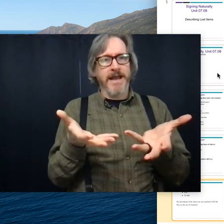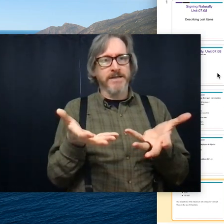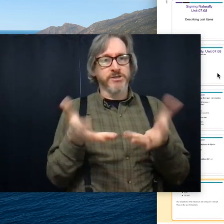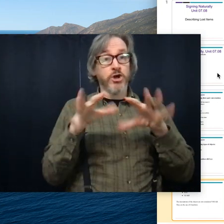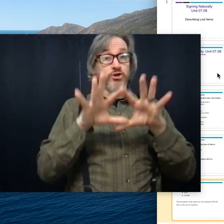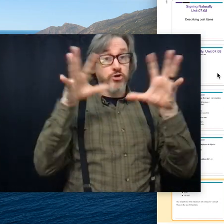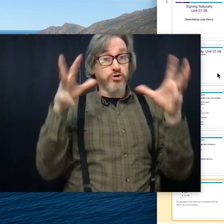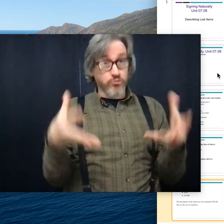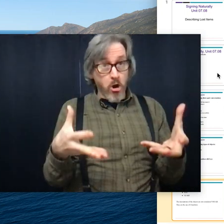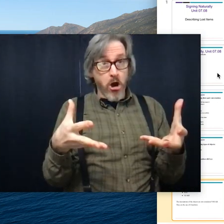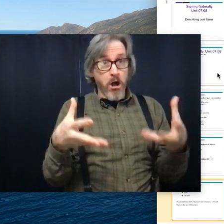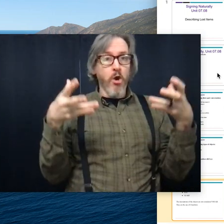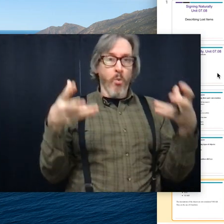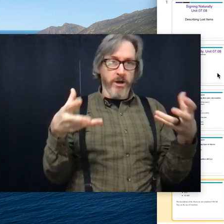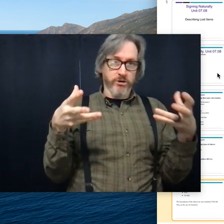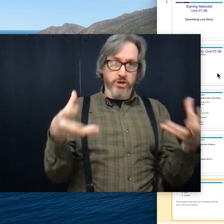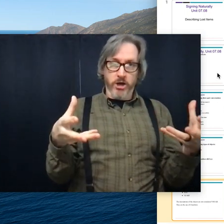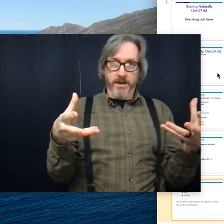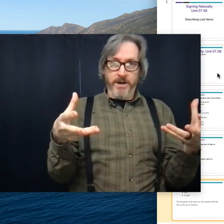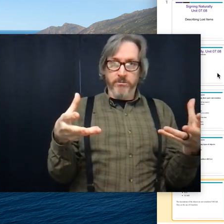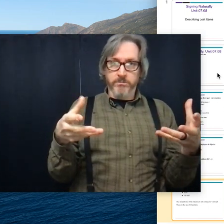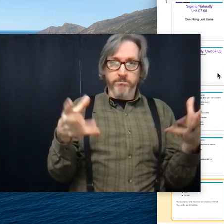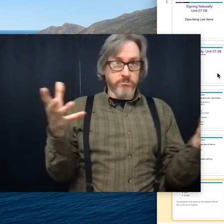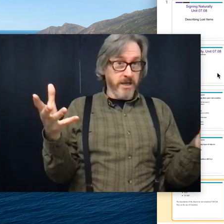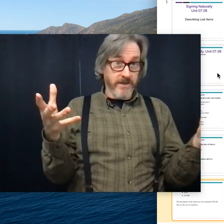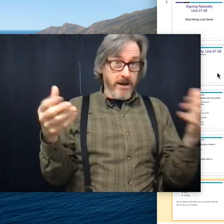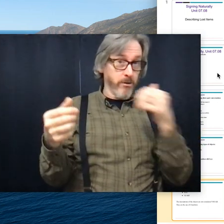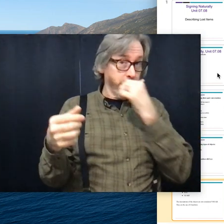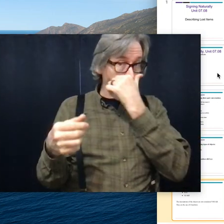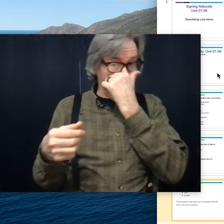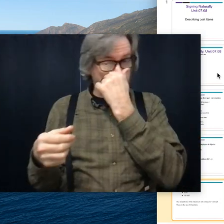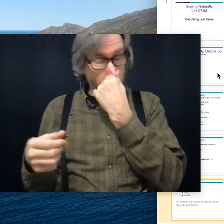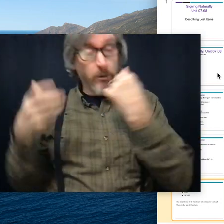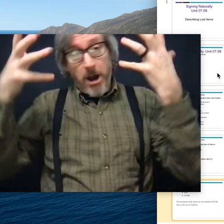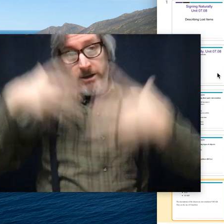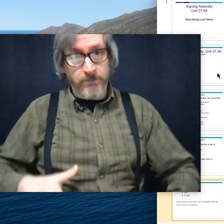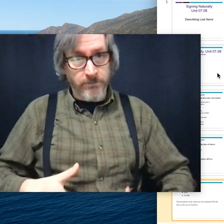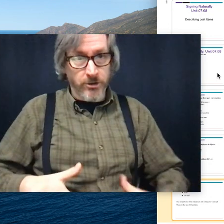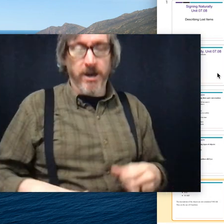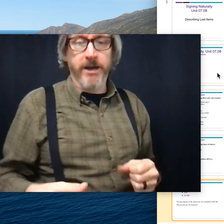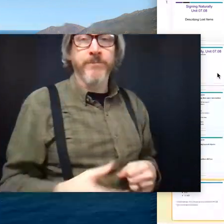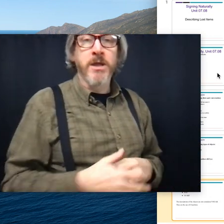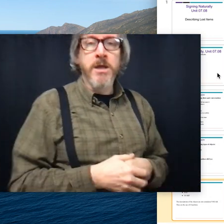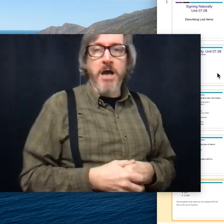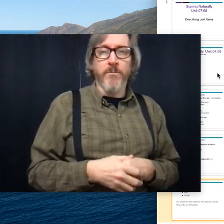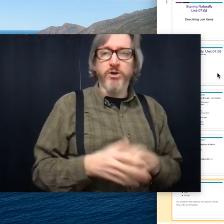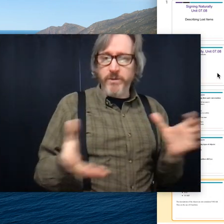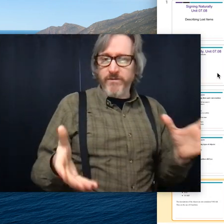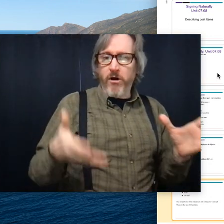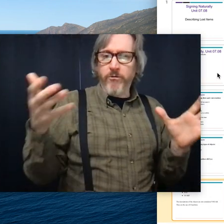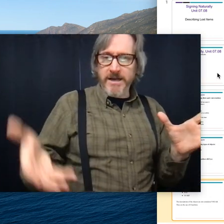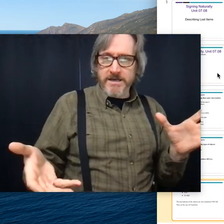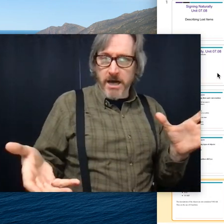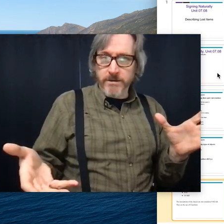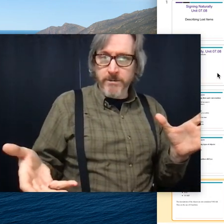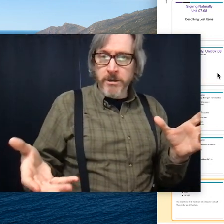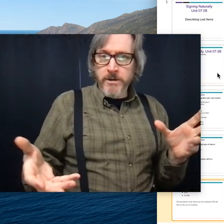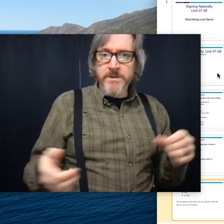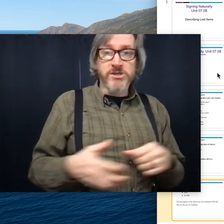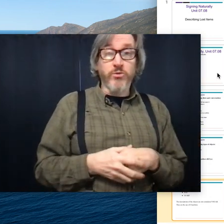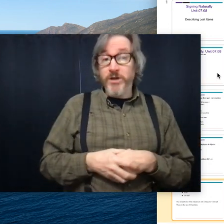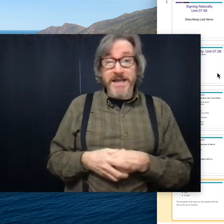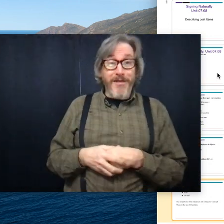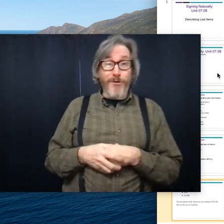using your hands to draw what you're talking about in the air or on your body, which we've already done.